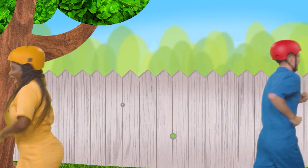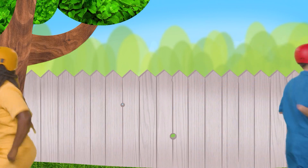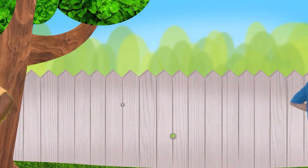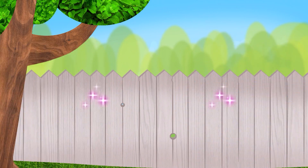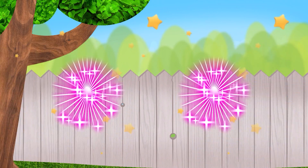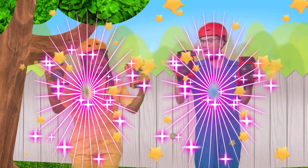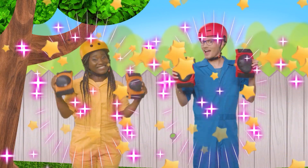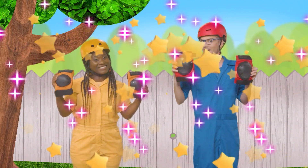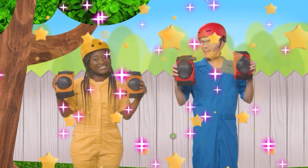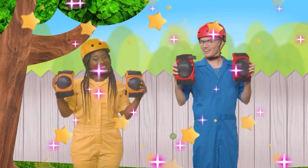Yeah